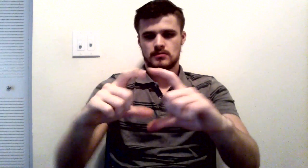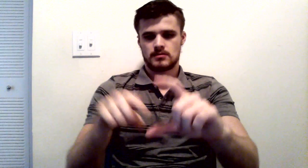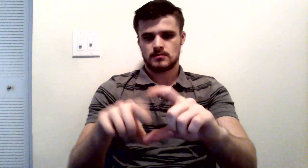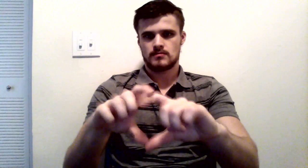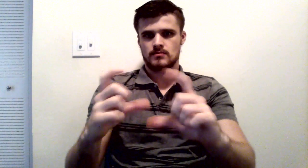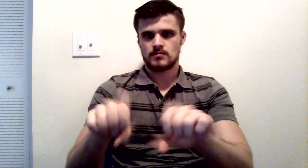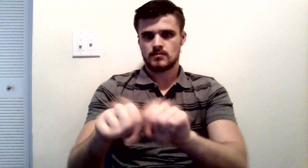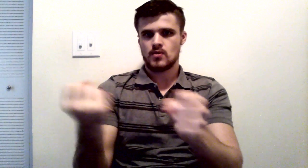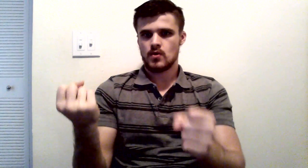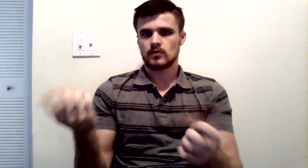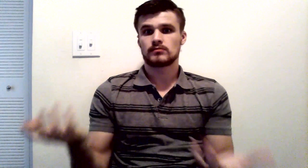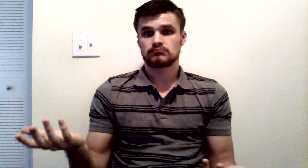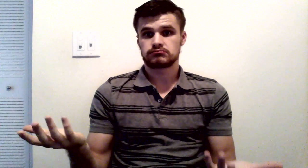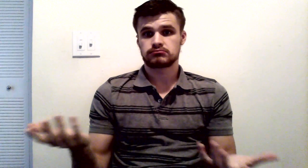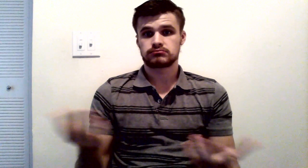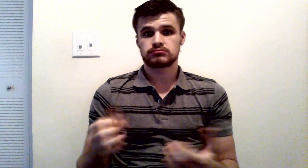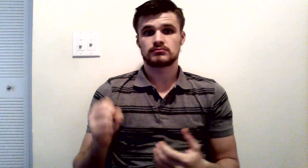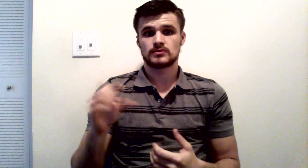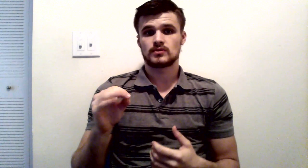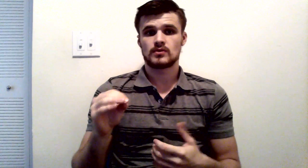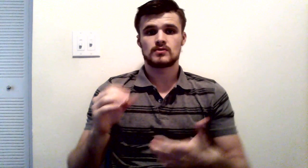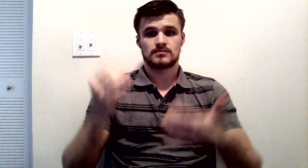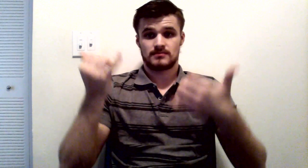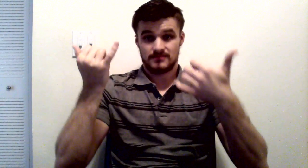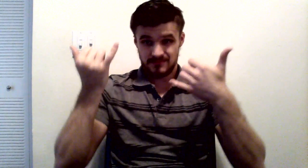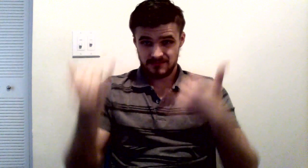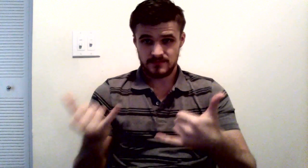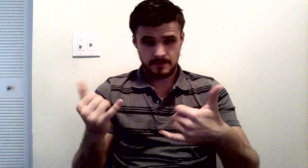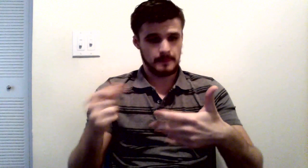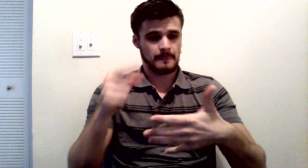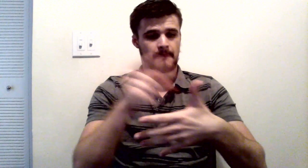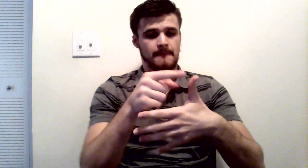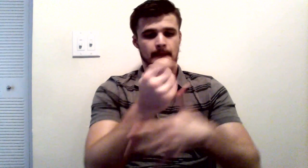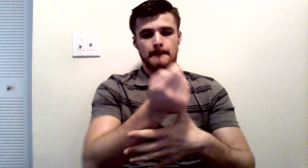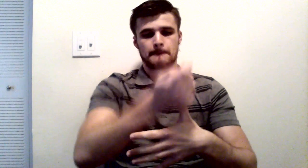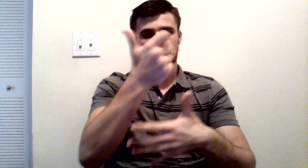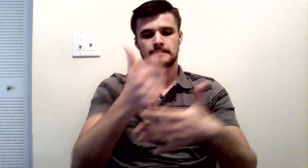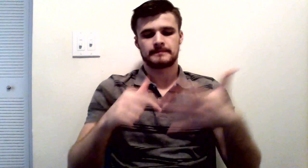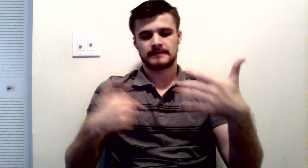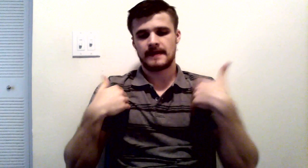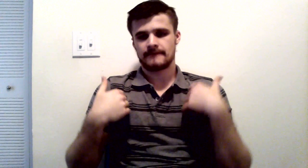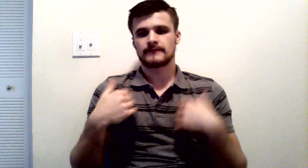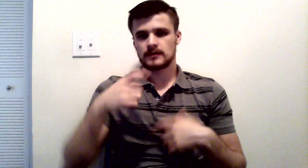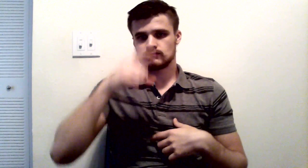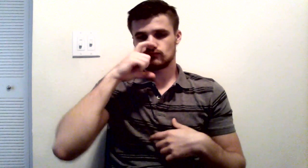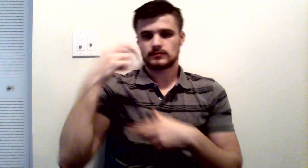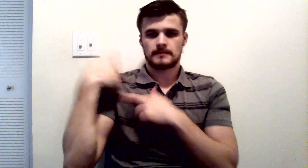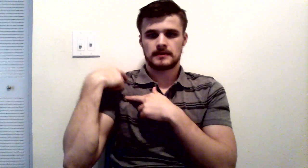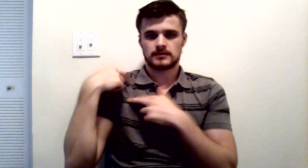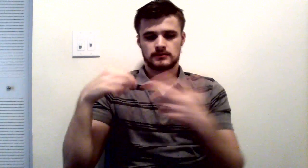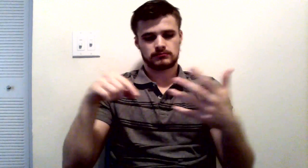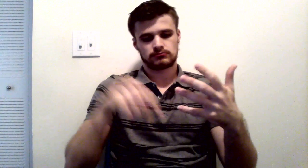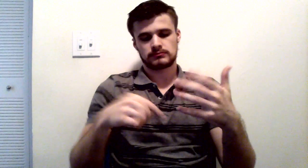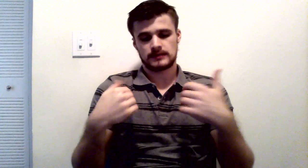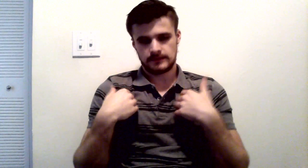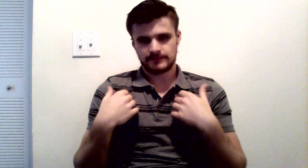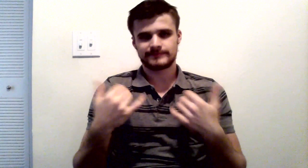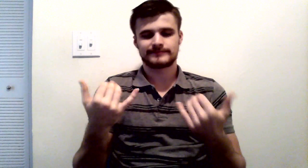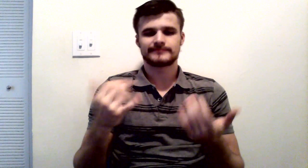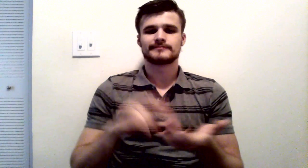defense at all. Because it's strict liability. And there's no mens rea in